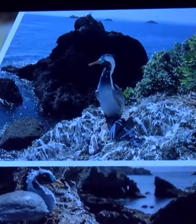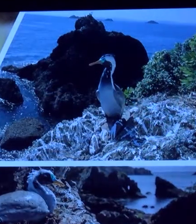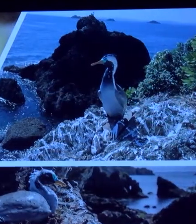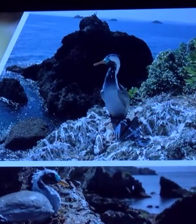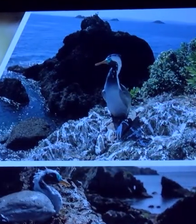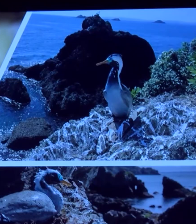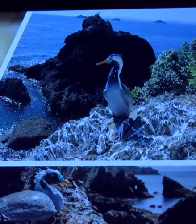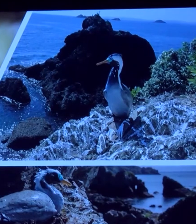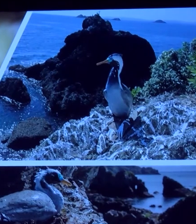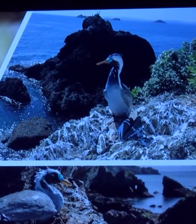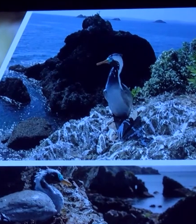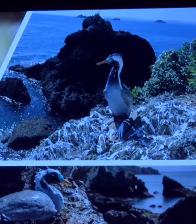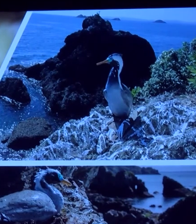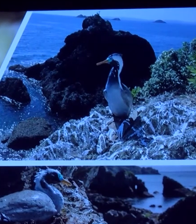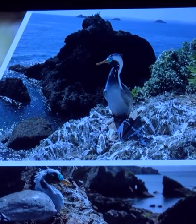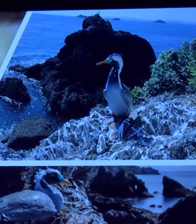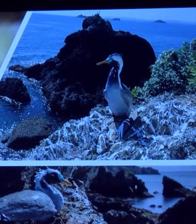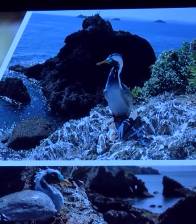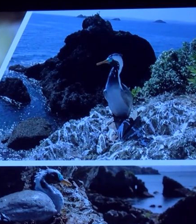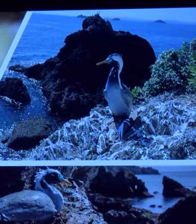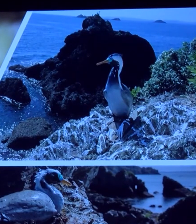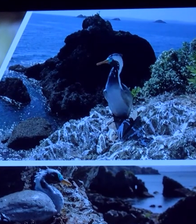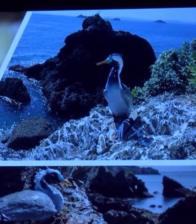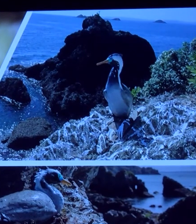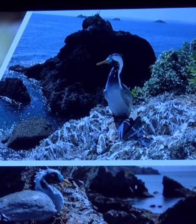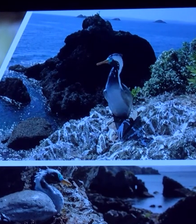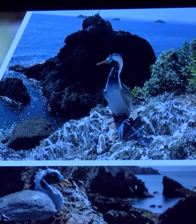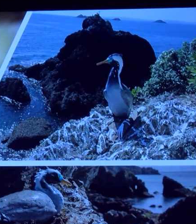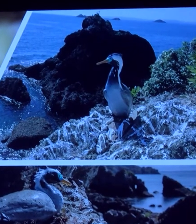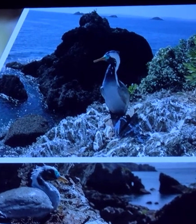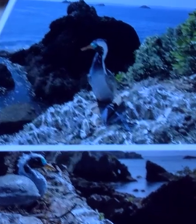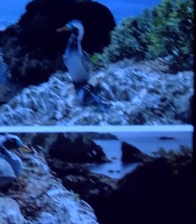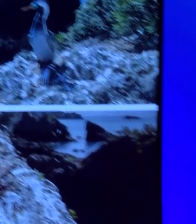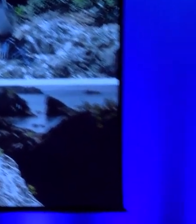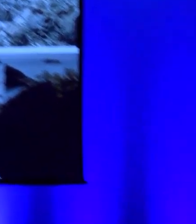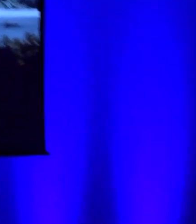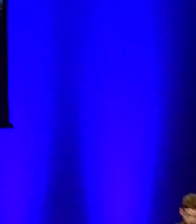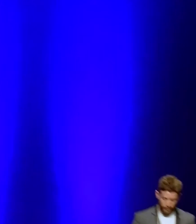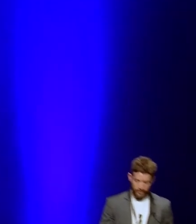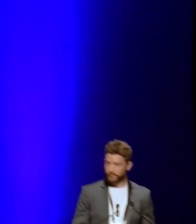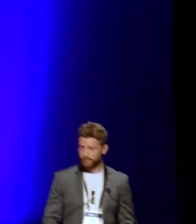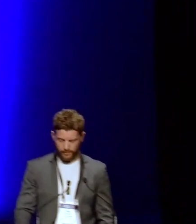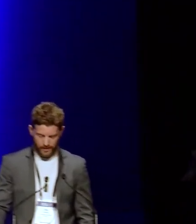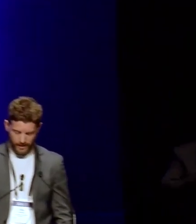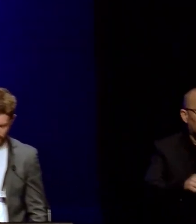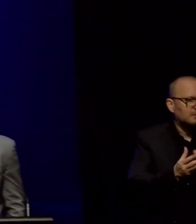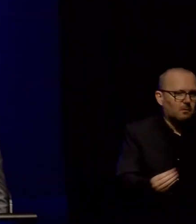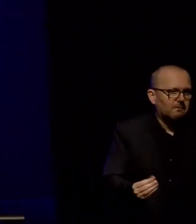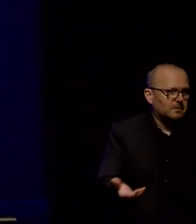Look, this is an experiment. It's by no means a silver bullet in trying to help or try to solve the